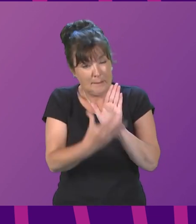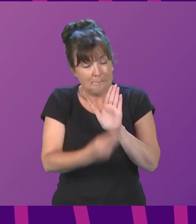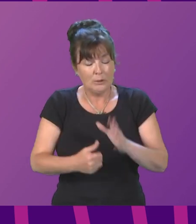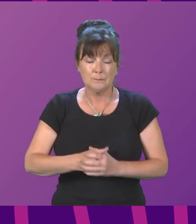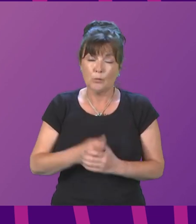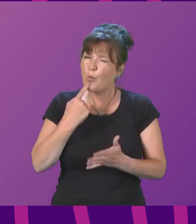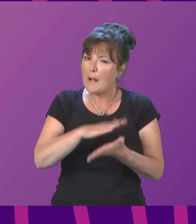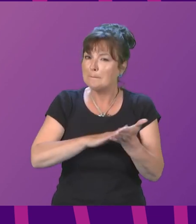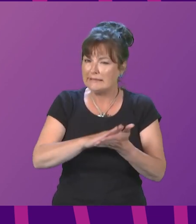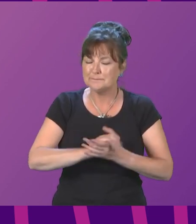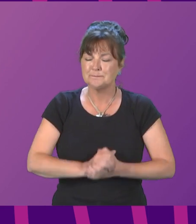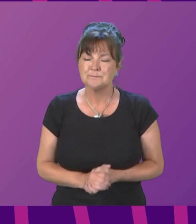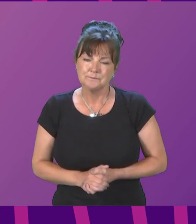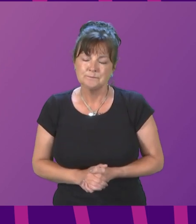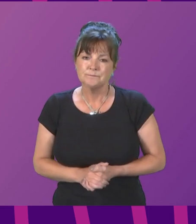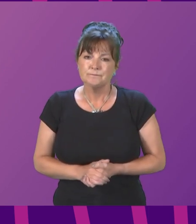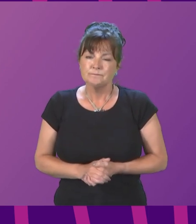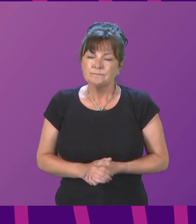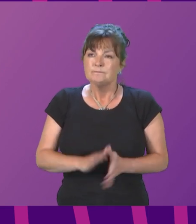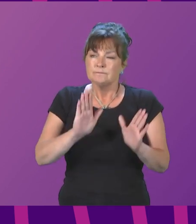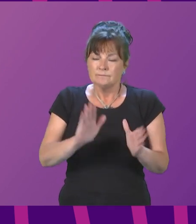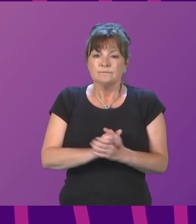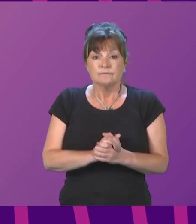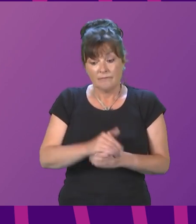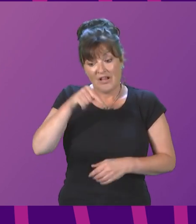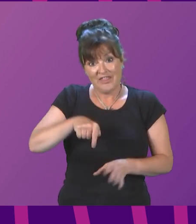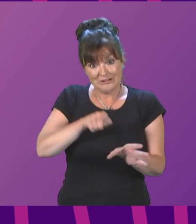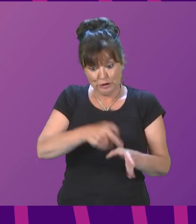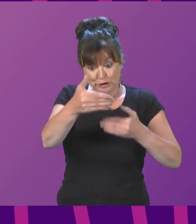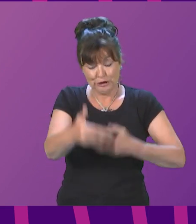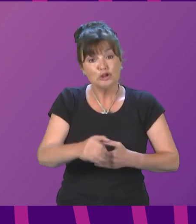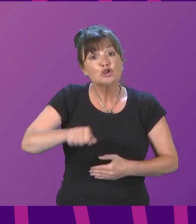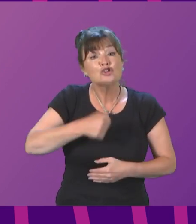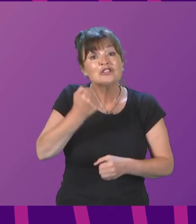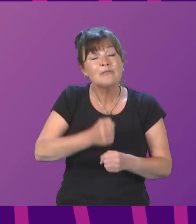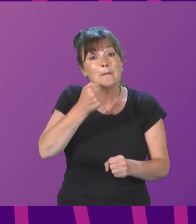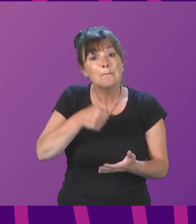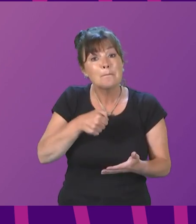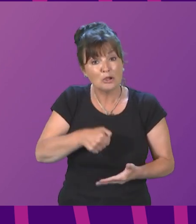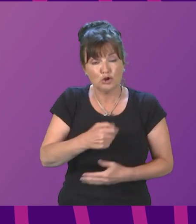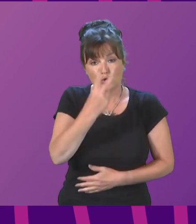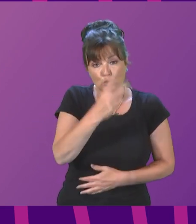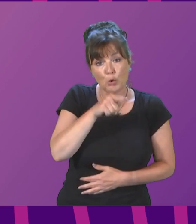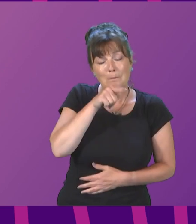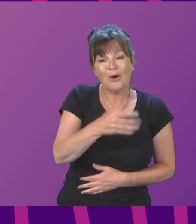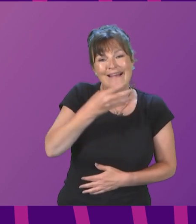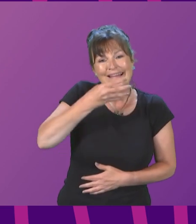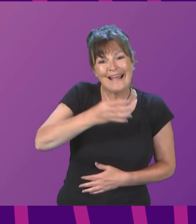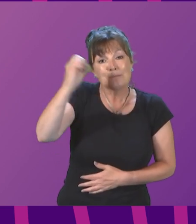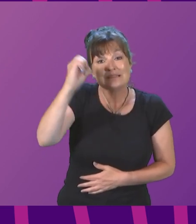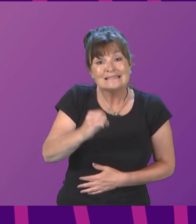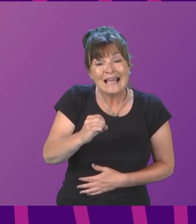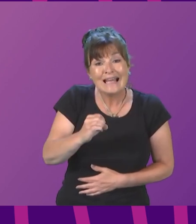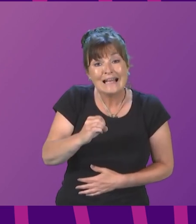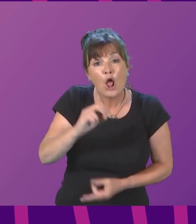point very starkly. To start with, this year's Scottish Government budget was 2.9% lower